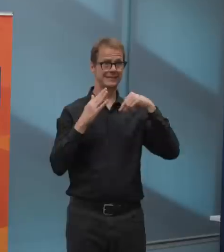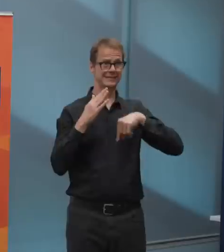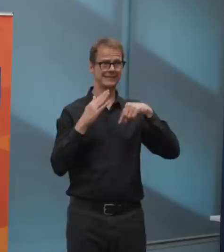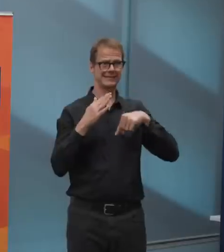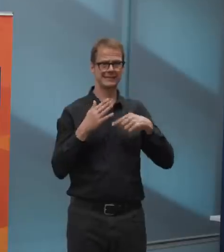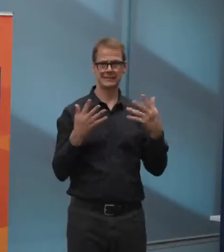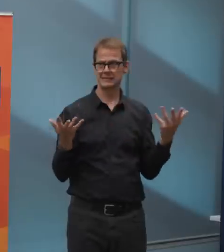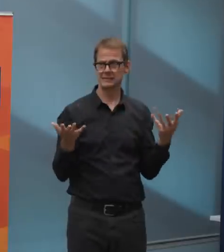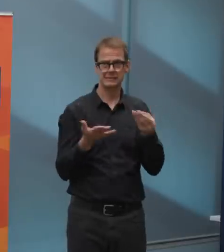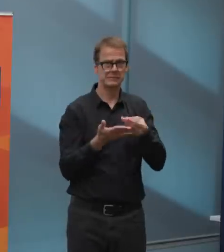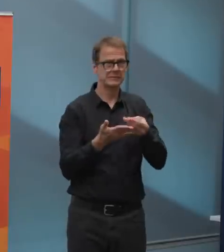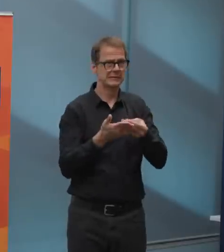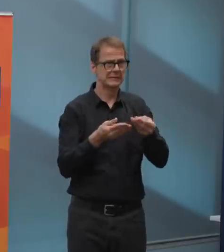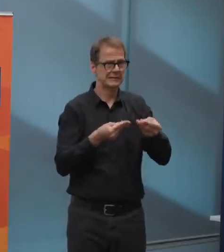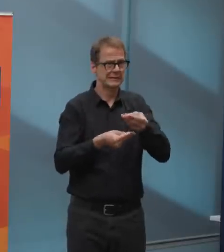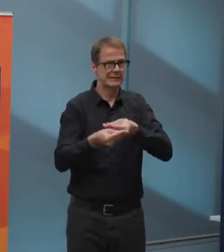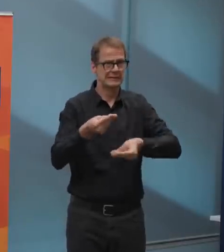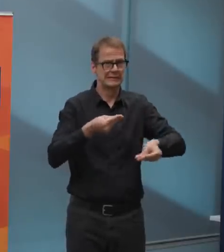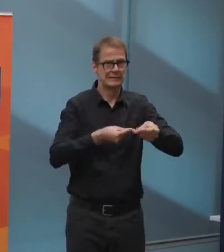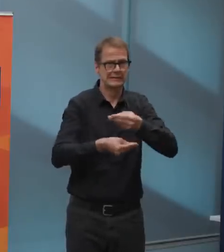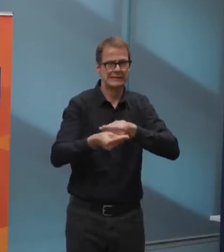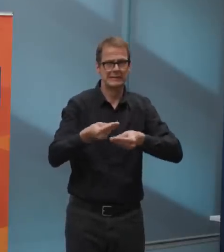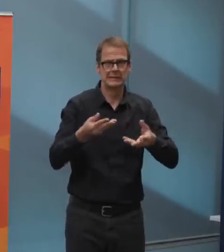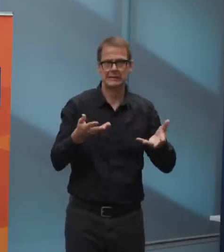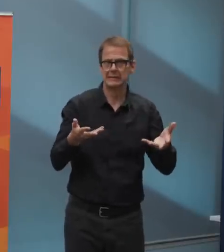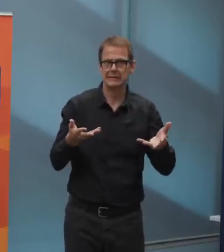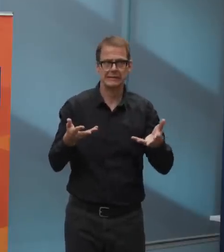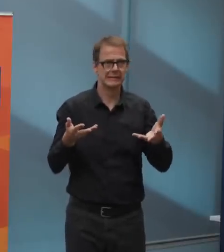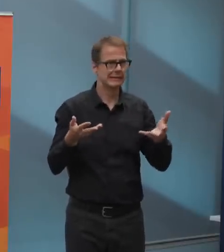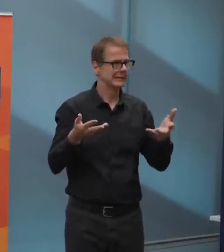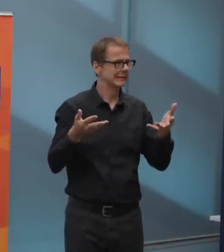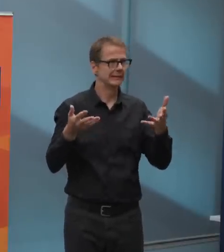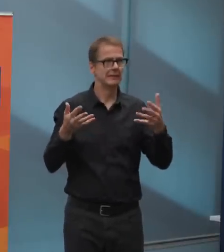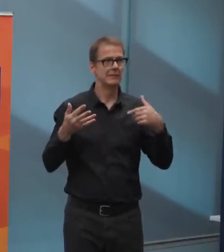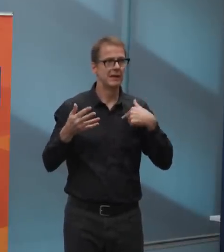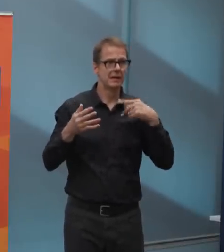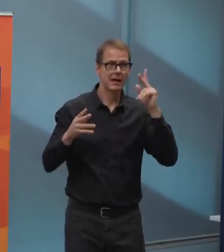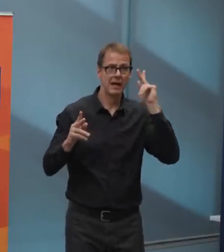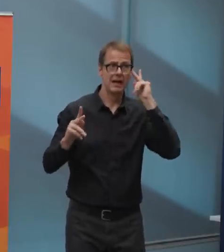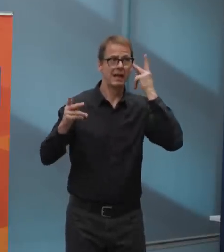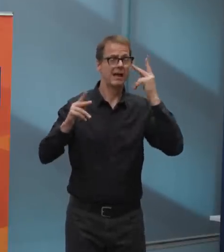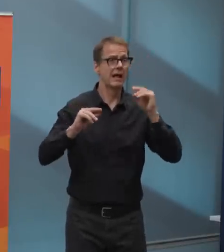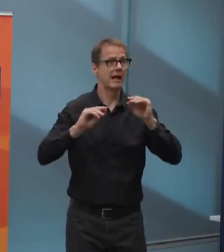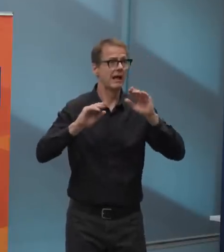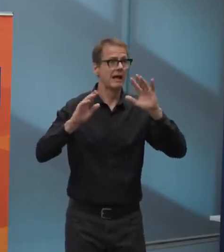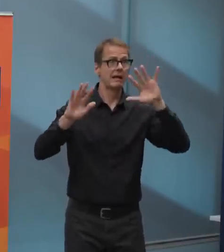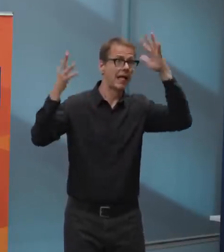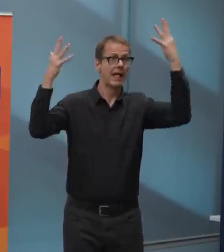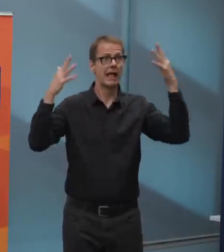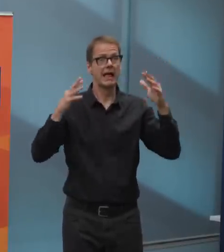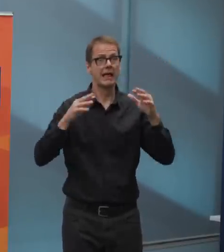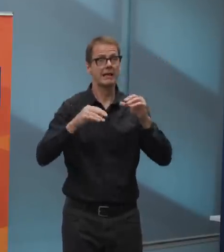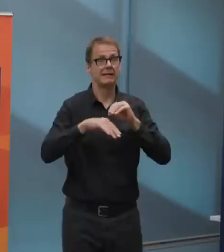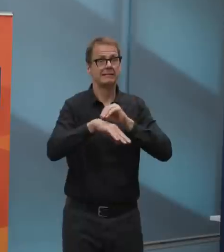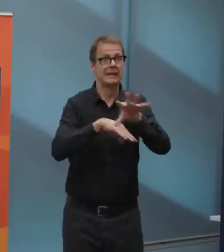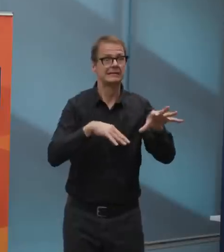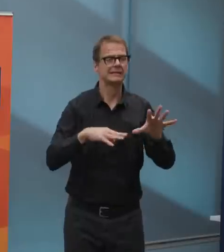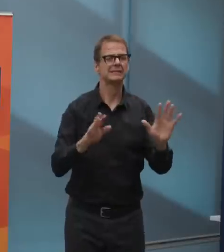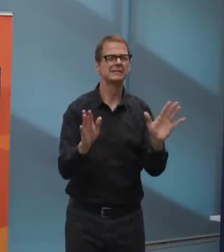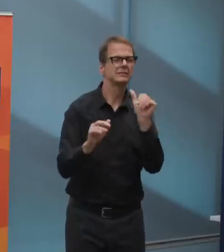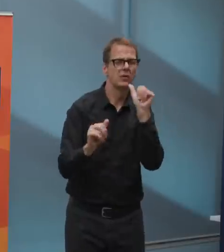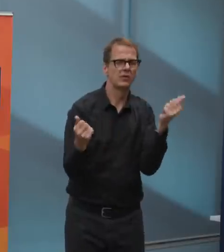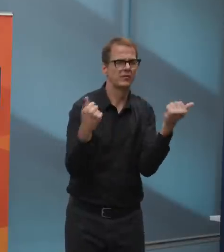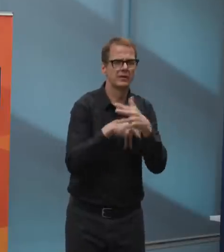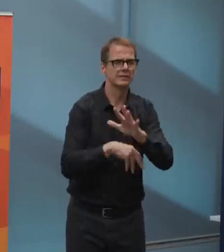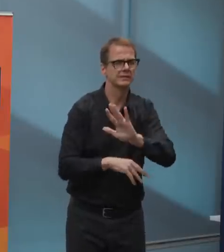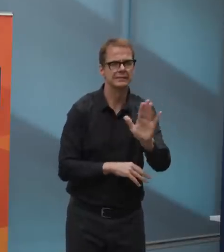alarmist. I am however pushing an early panic button and trying to make tangible what is now at stake. For the last